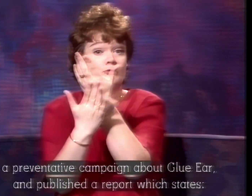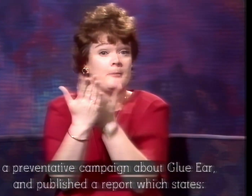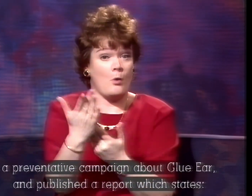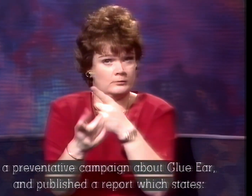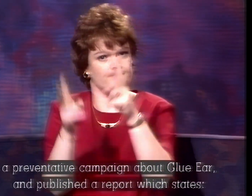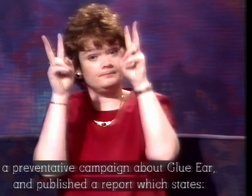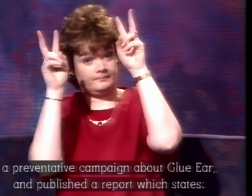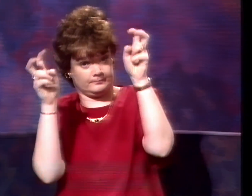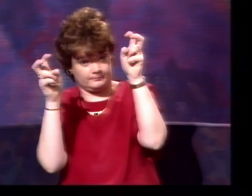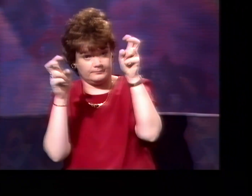which states,